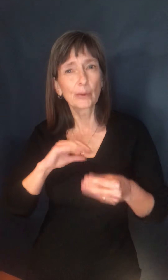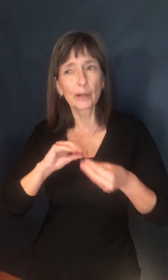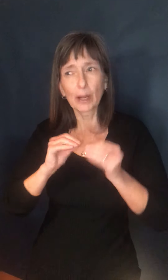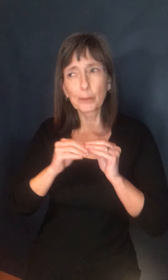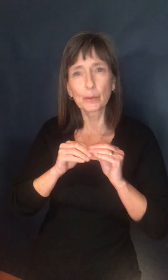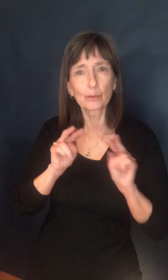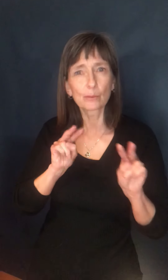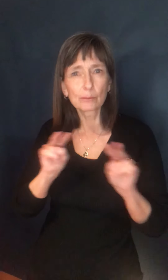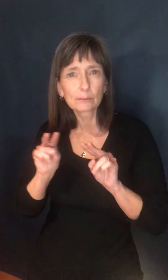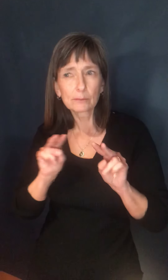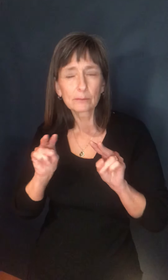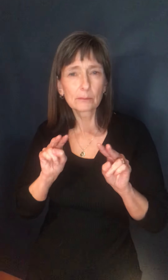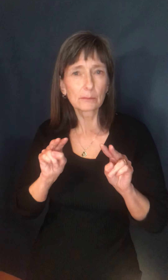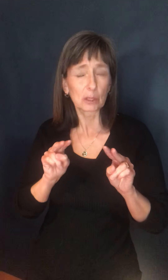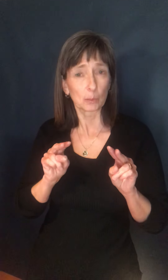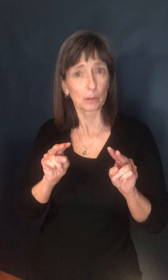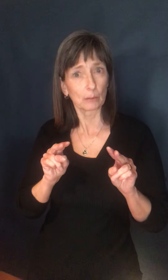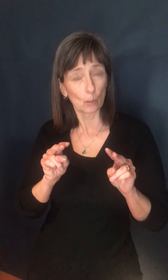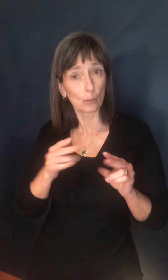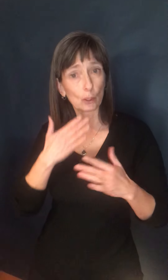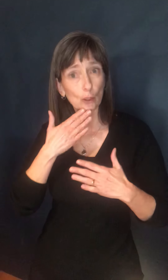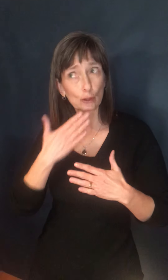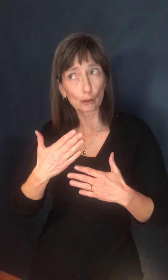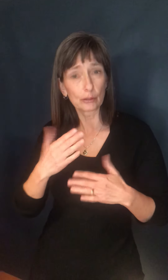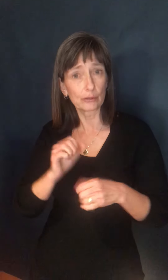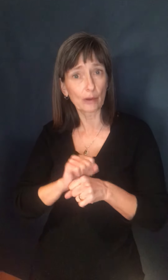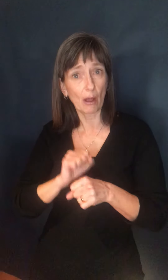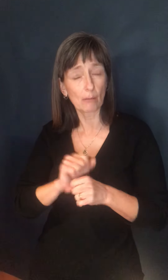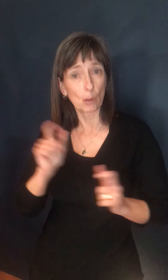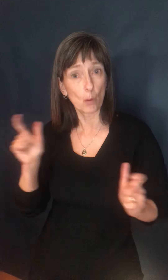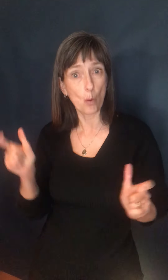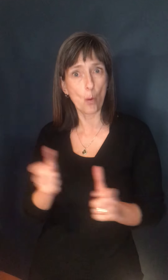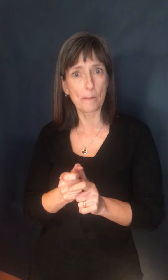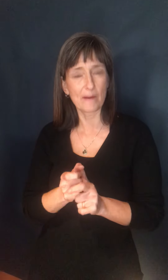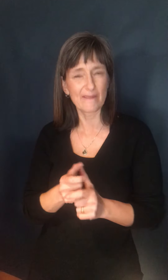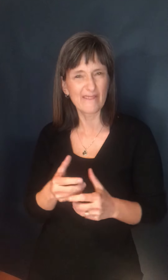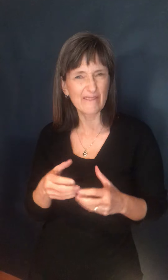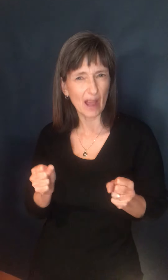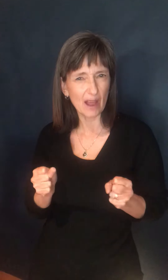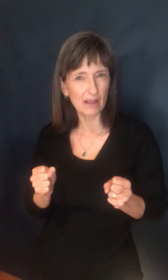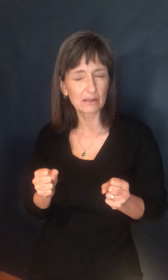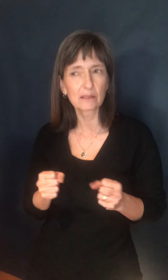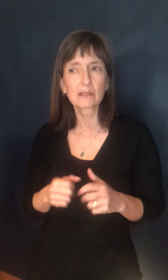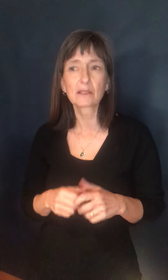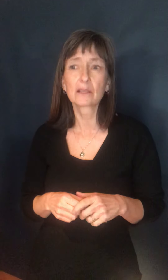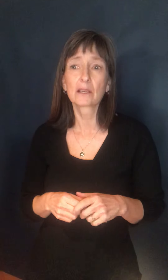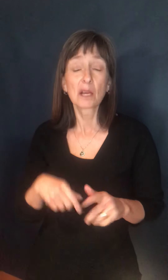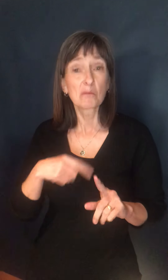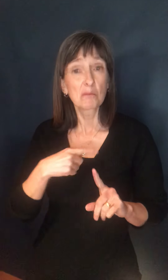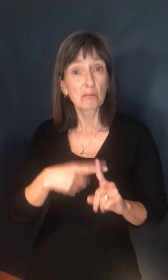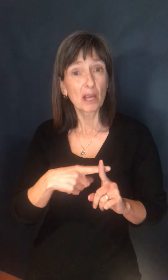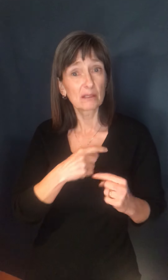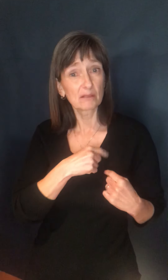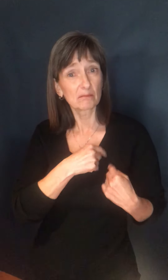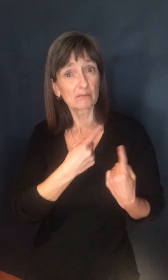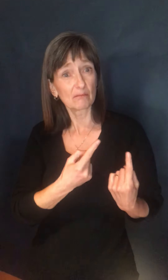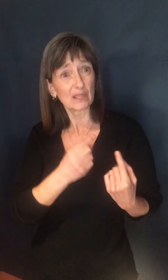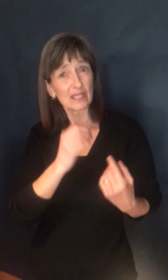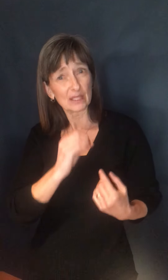were and how well we have done. And with so many days in the last couple of weeks with no cases and